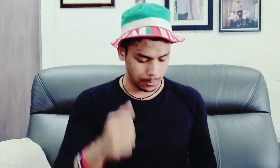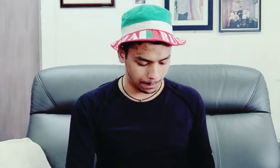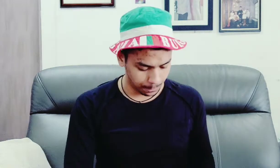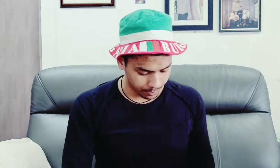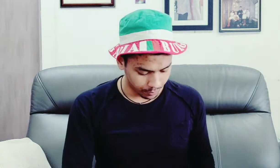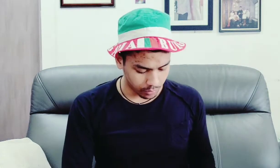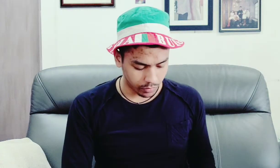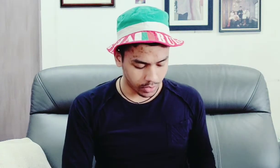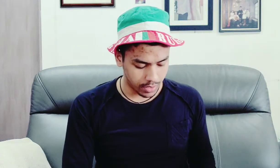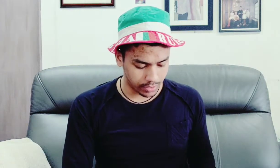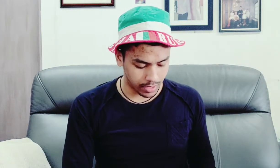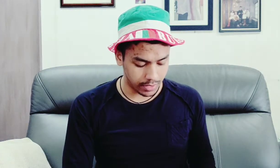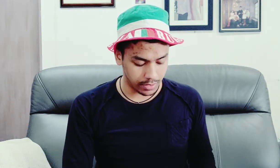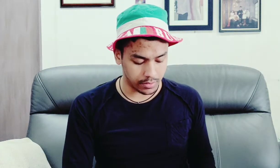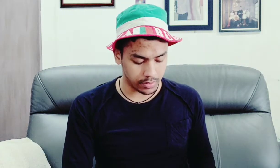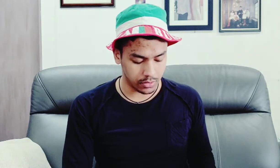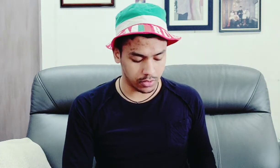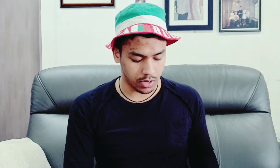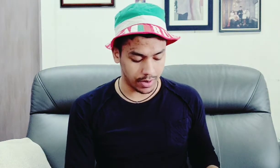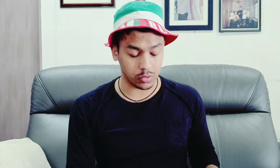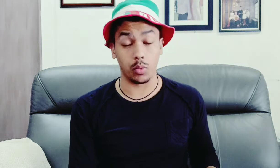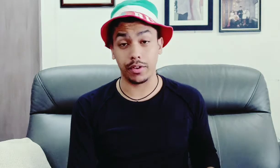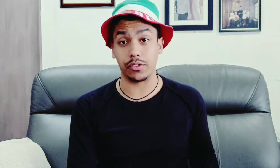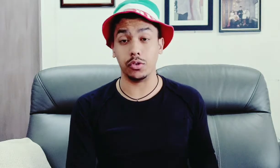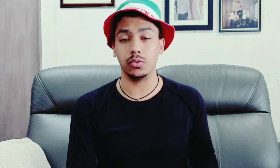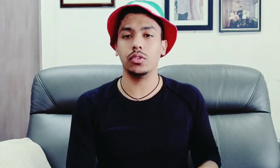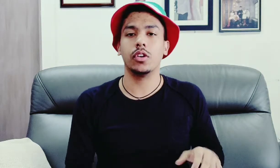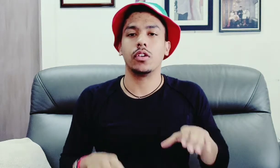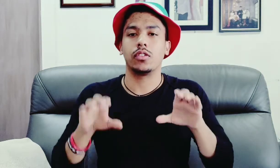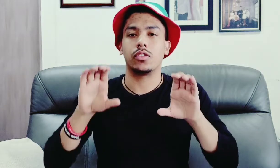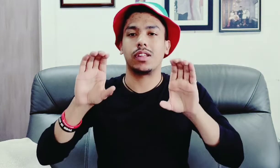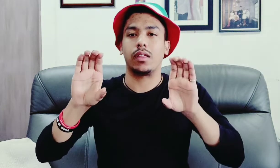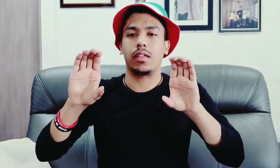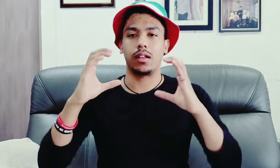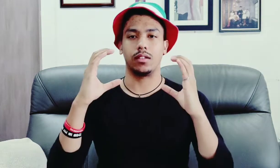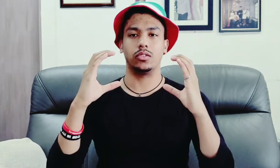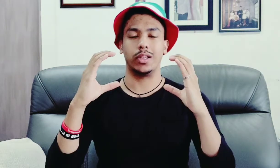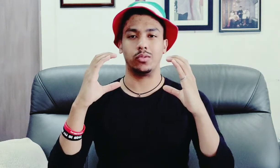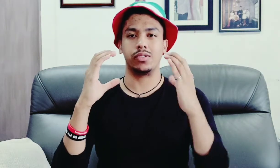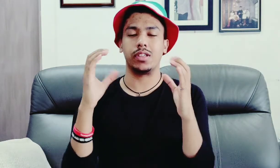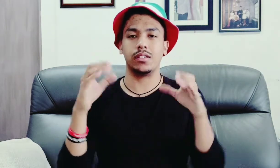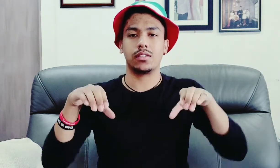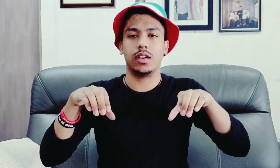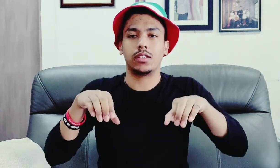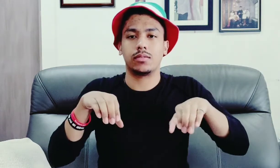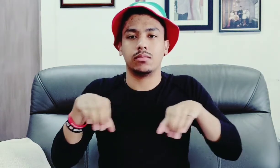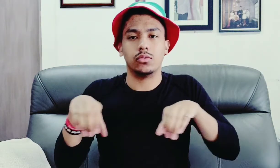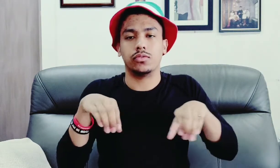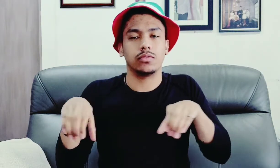next sign is uh next word is do so it's like that like two c's and just move